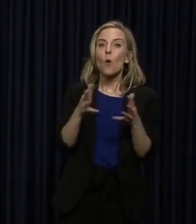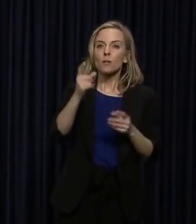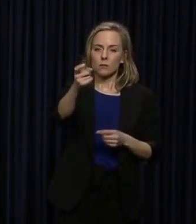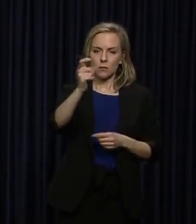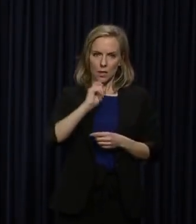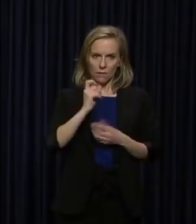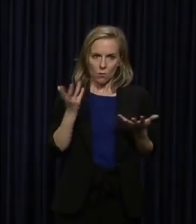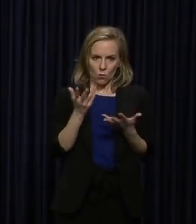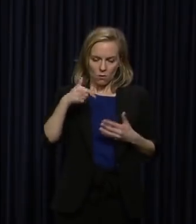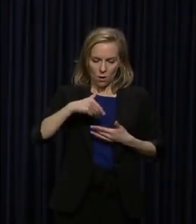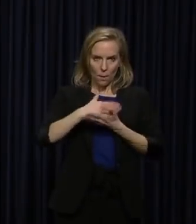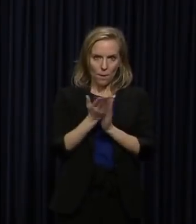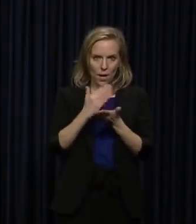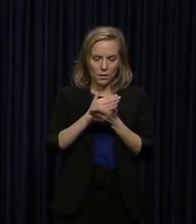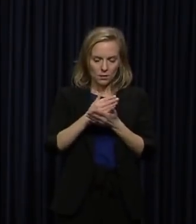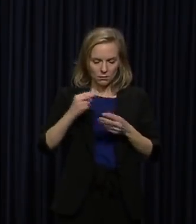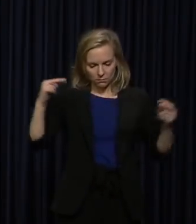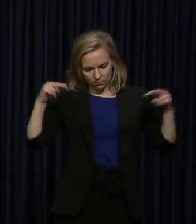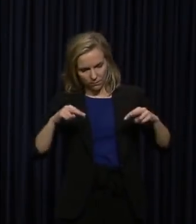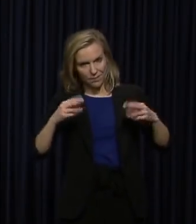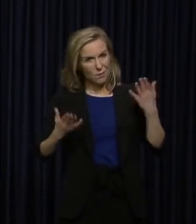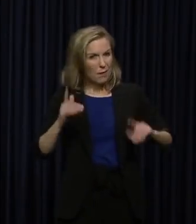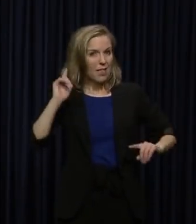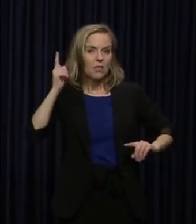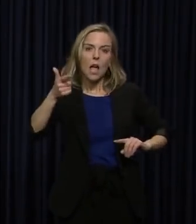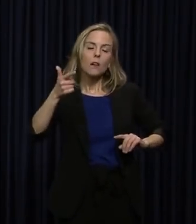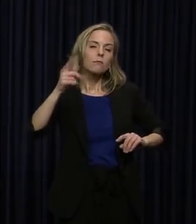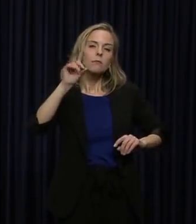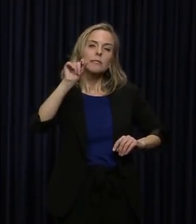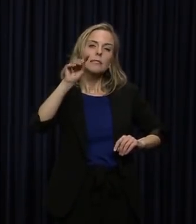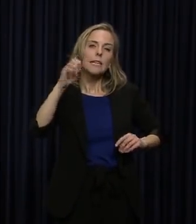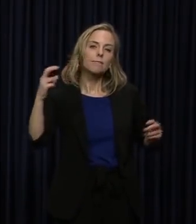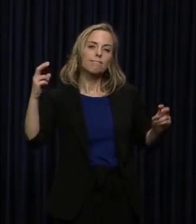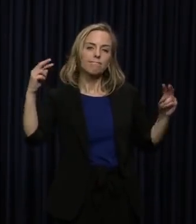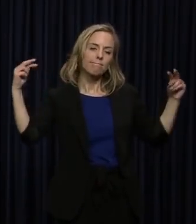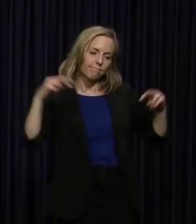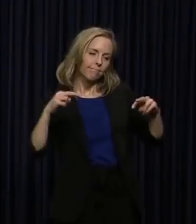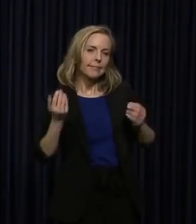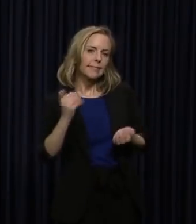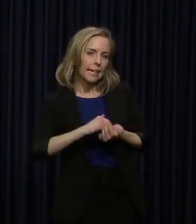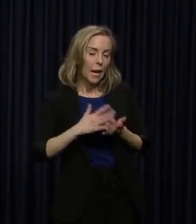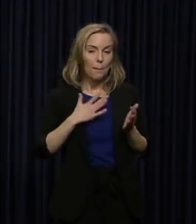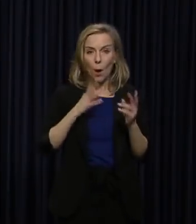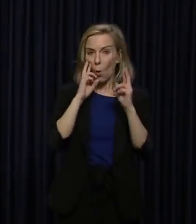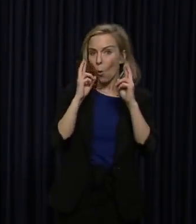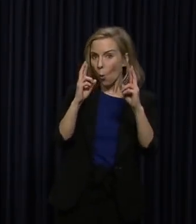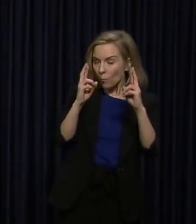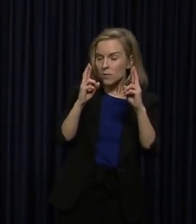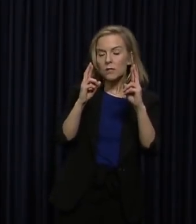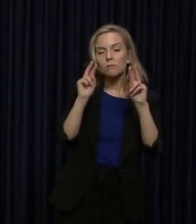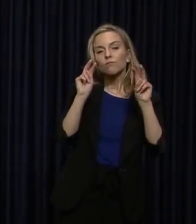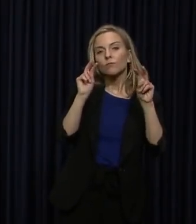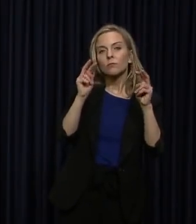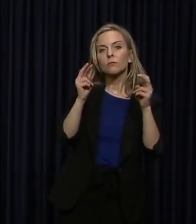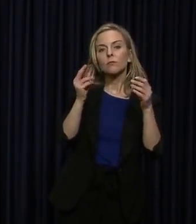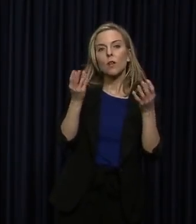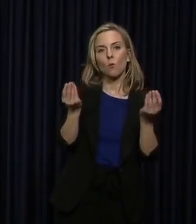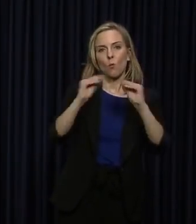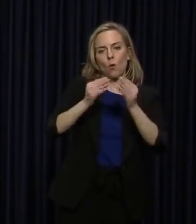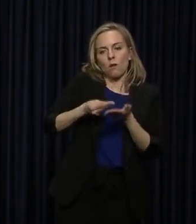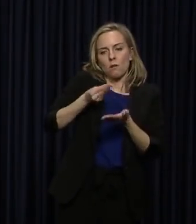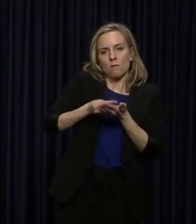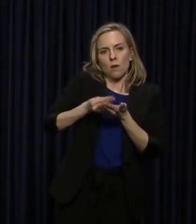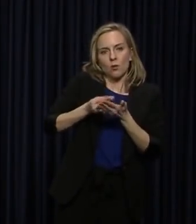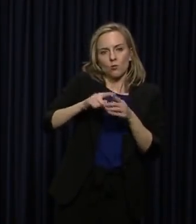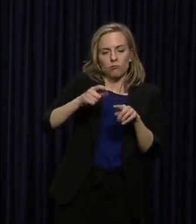And then we can come back if we have to at a later date. And my hope is to have more dollars to put